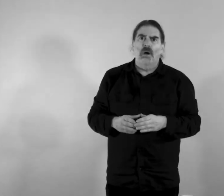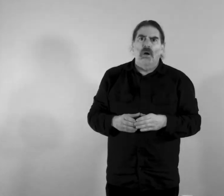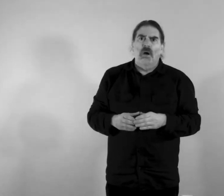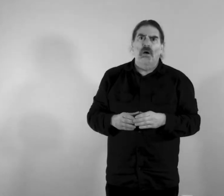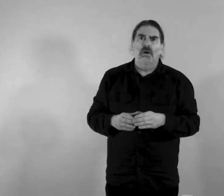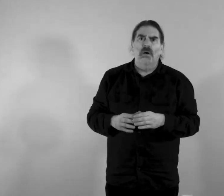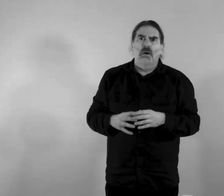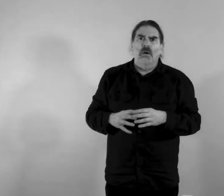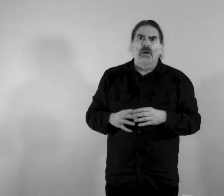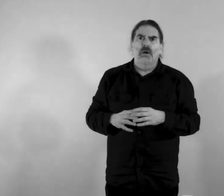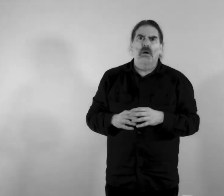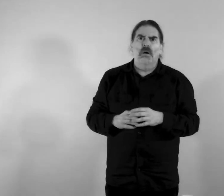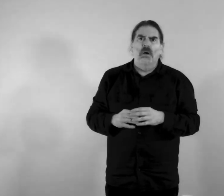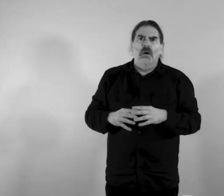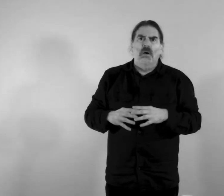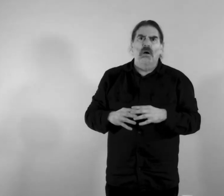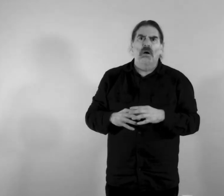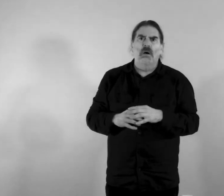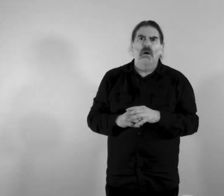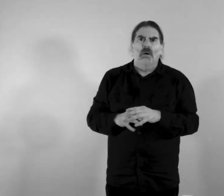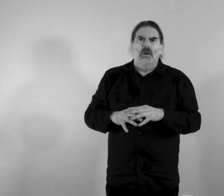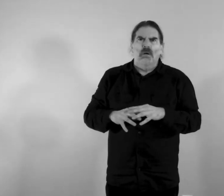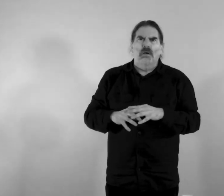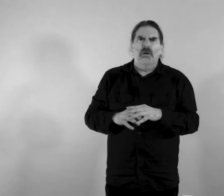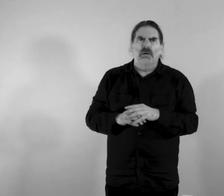his ashen heart stirs